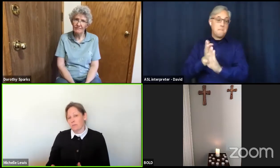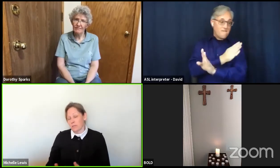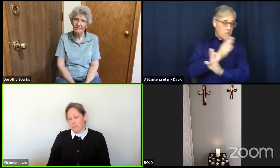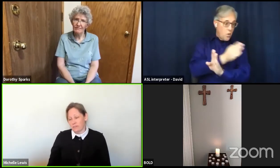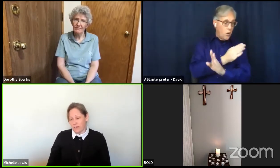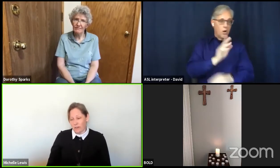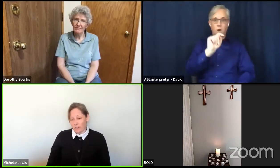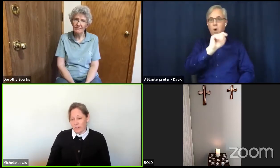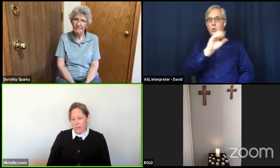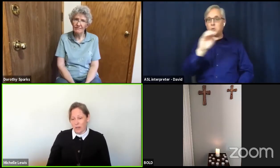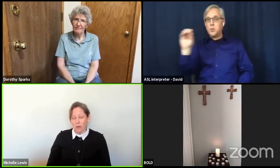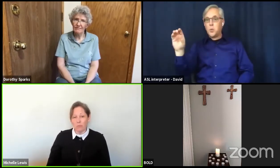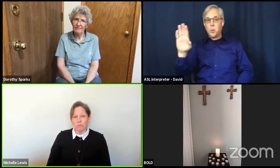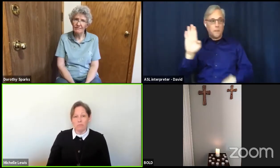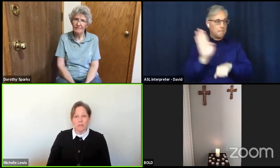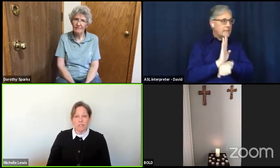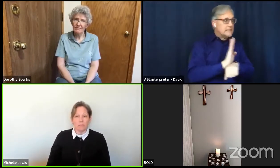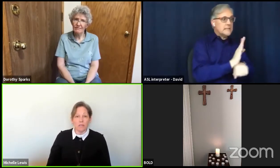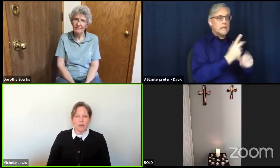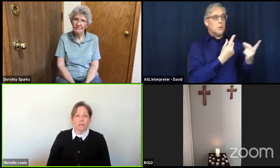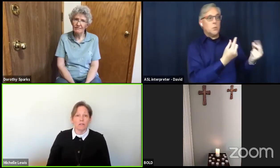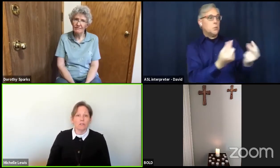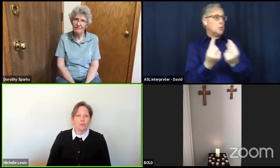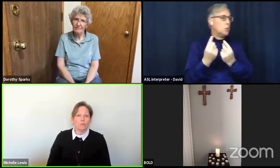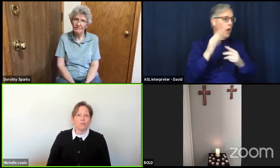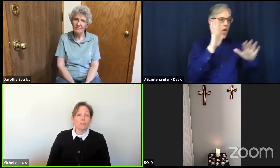fears about things being too slow.